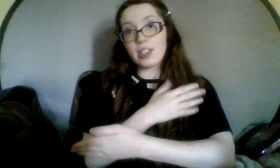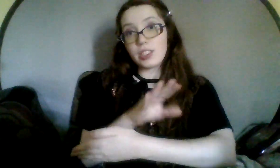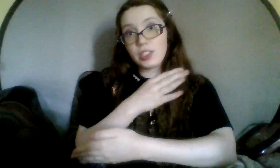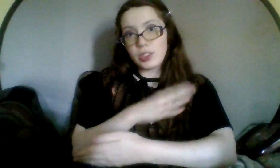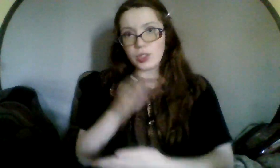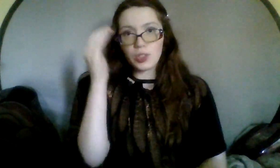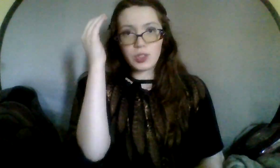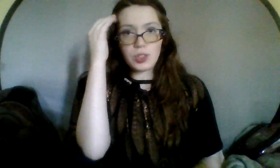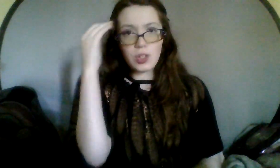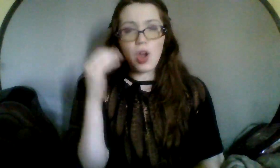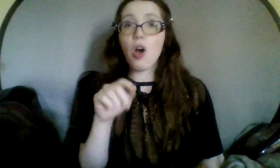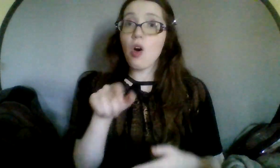in the dark